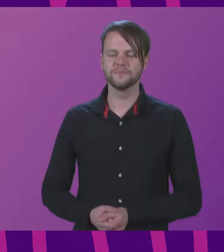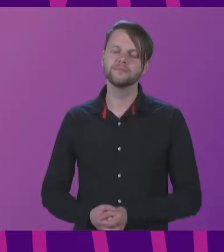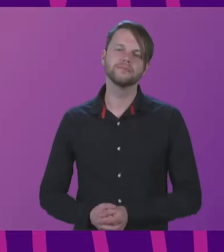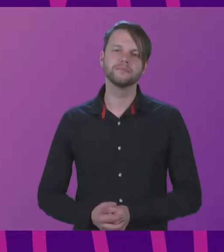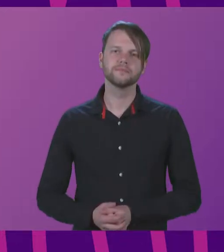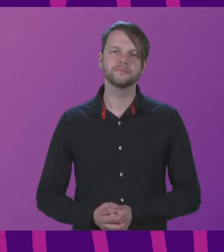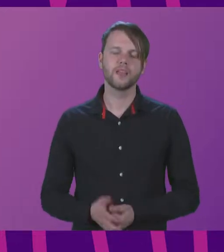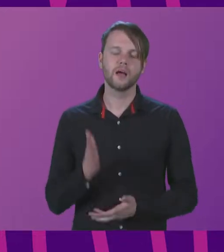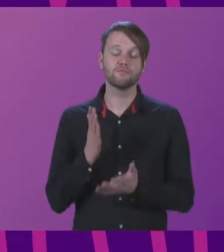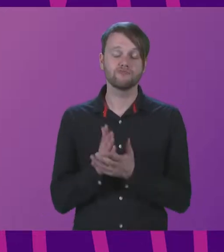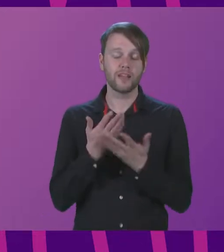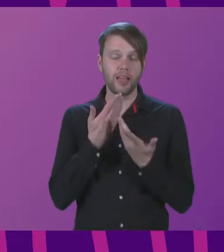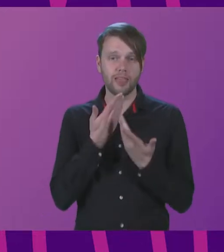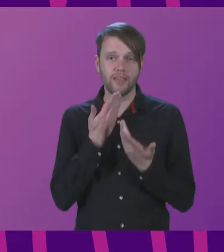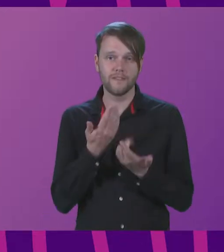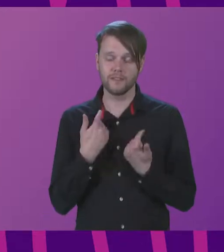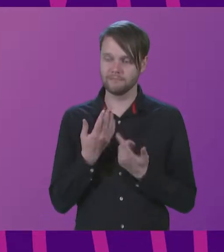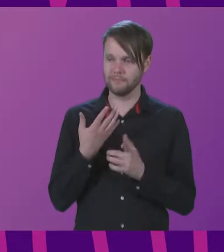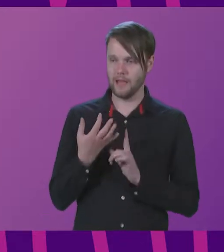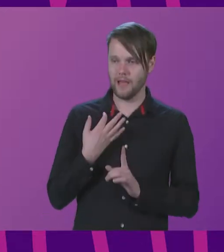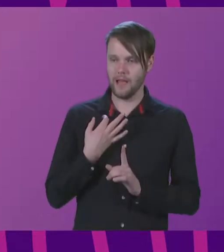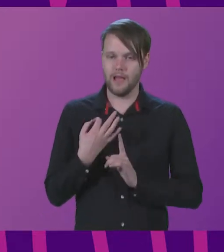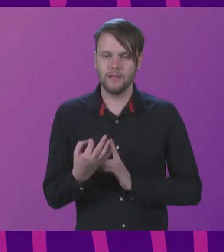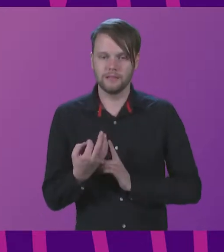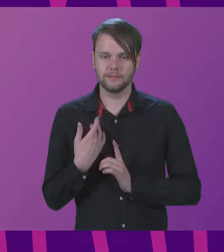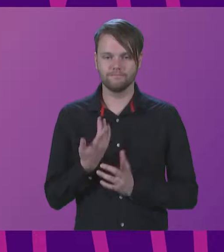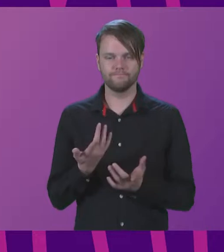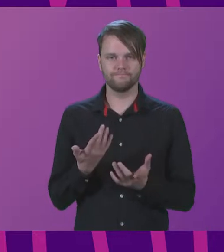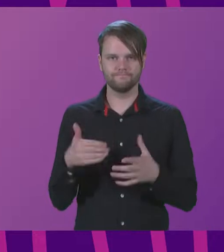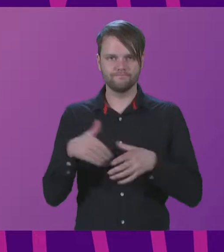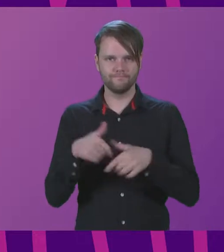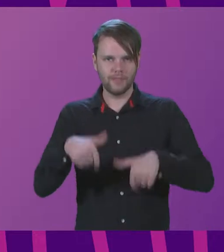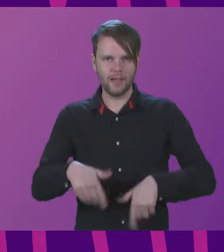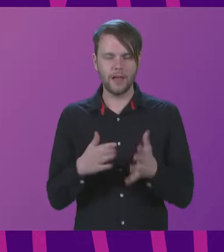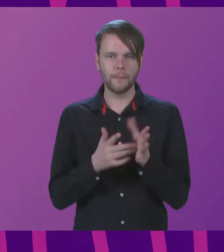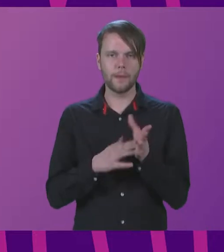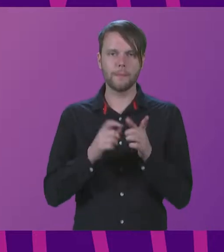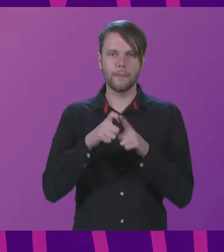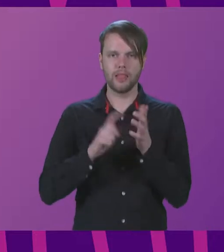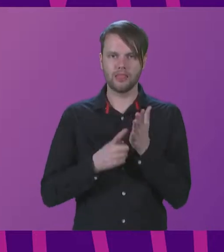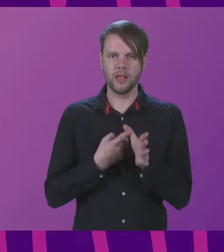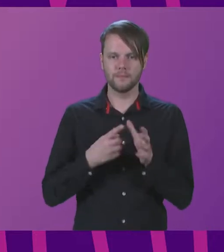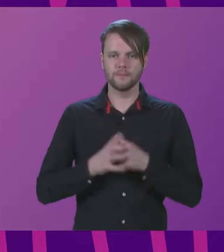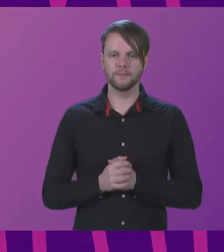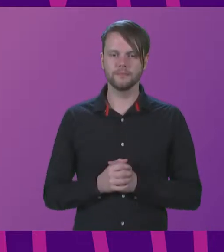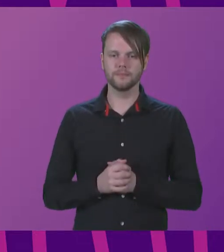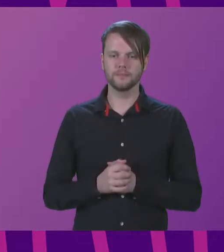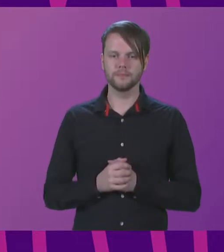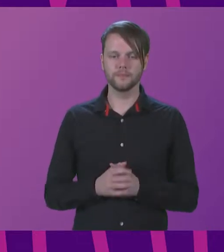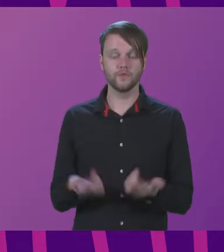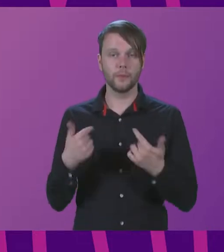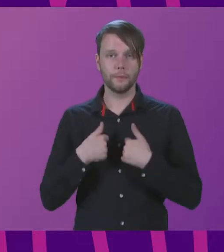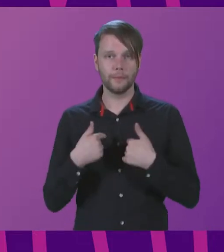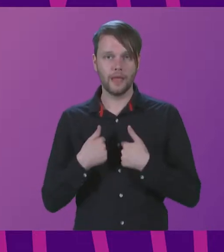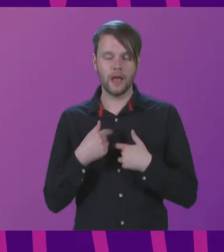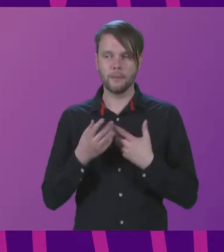I'm really thankful to have been asked to speak here. My name is Mandla. I am